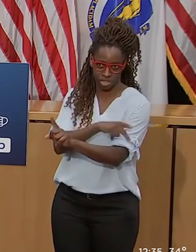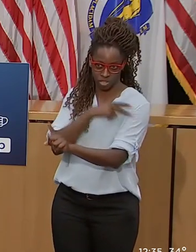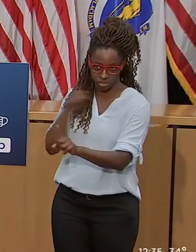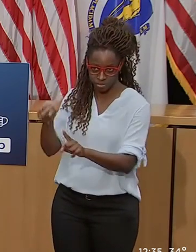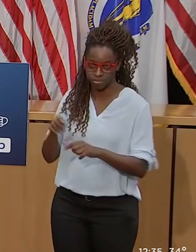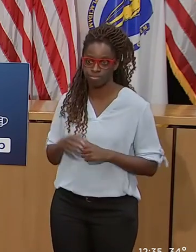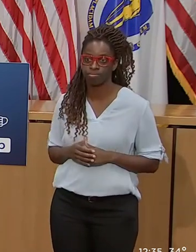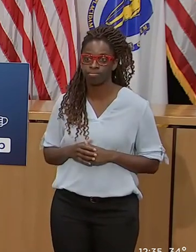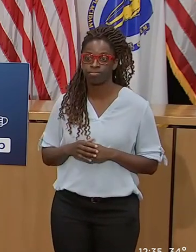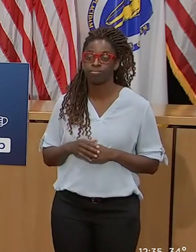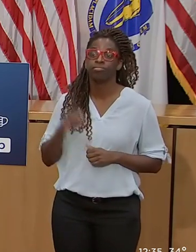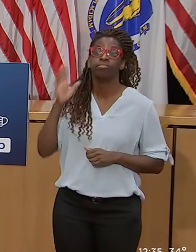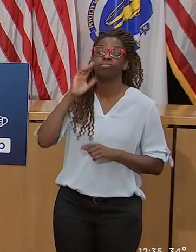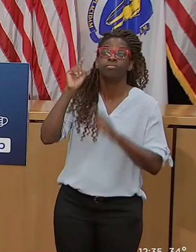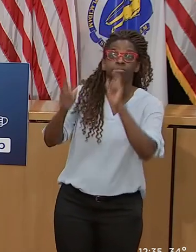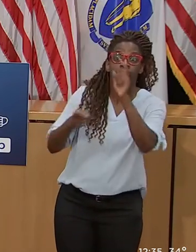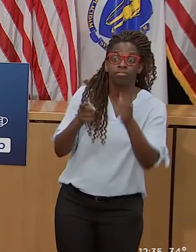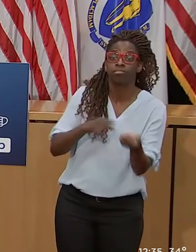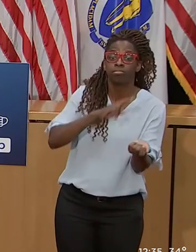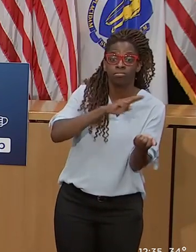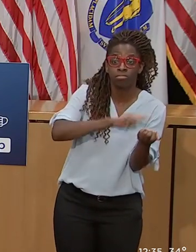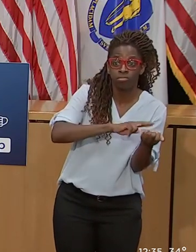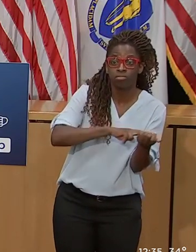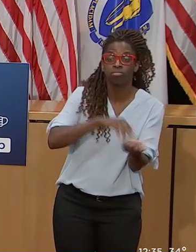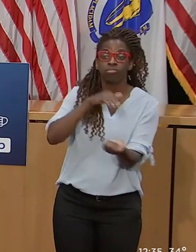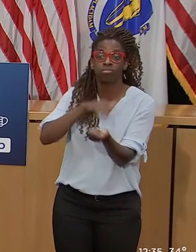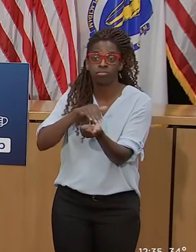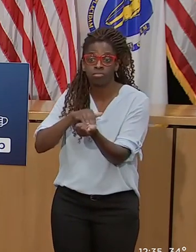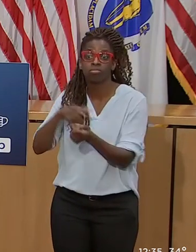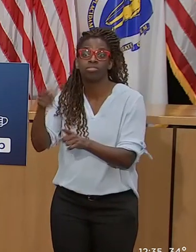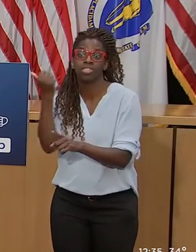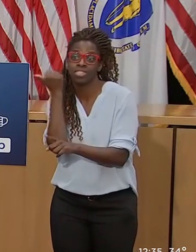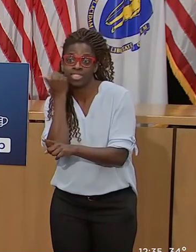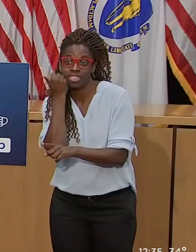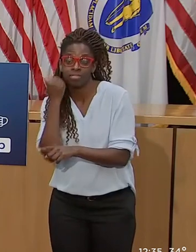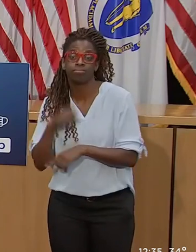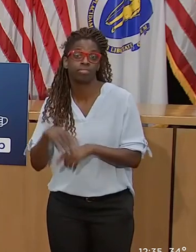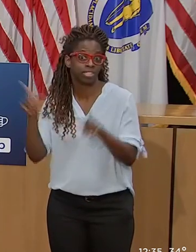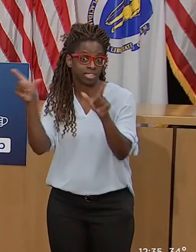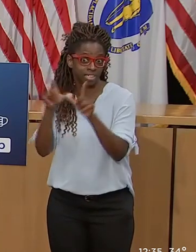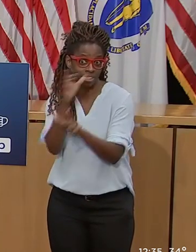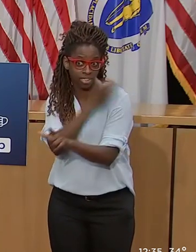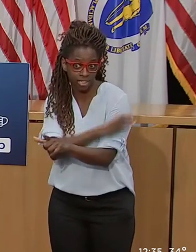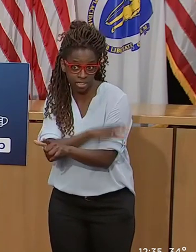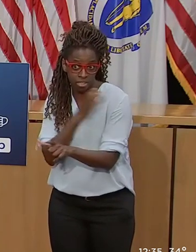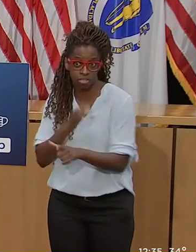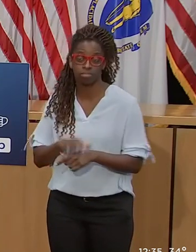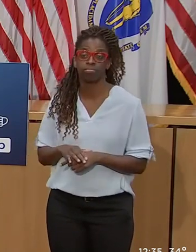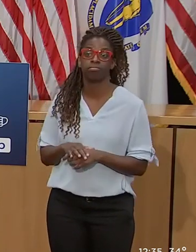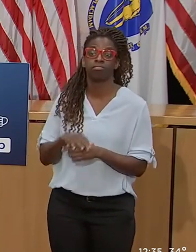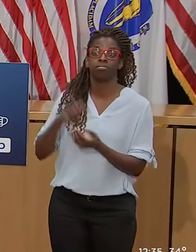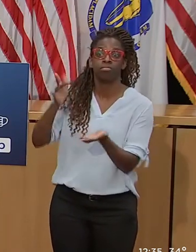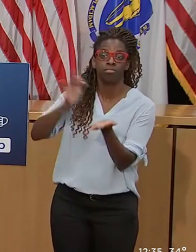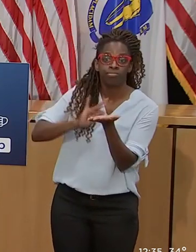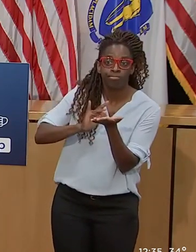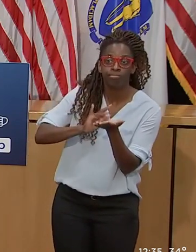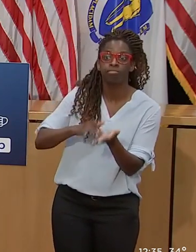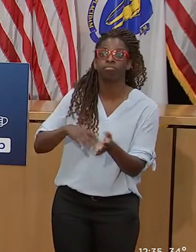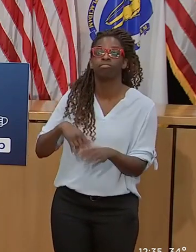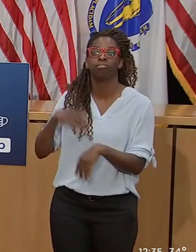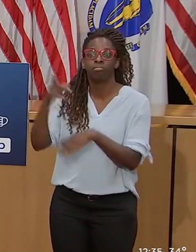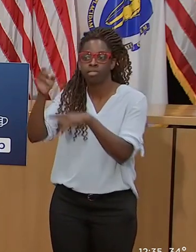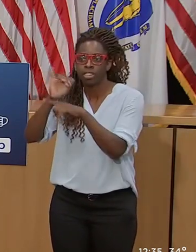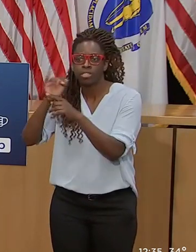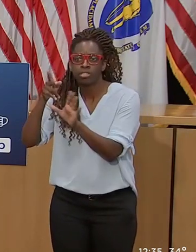Doctors, nurses, dentists, other licensed clinicians, pharmacists, pharmacy interns, pharmacy techs,